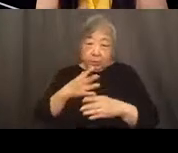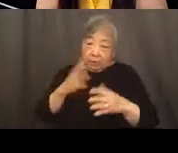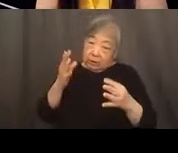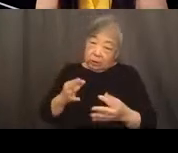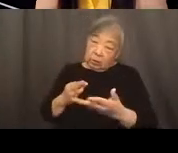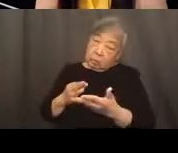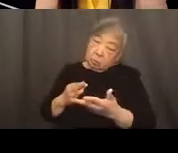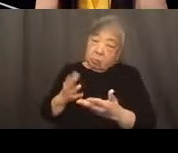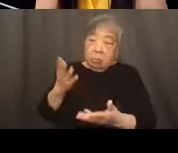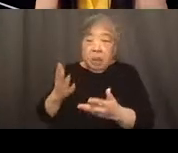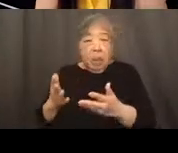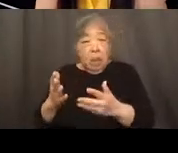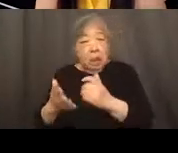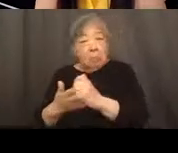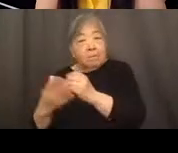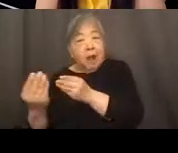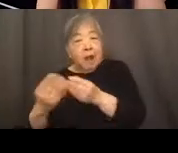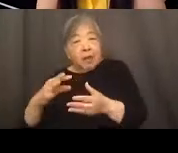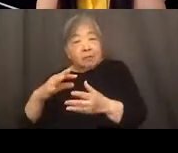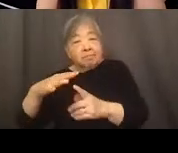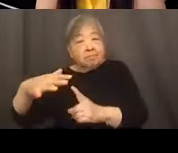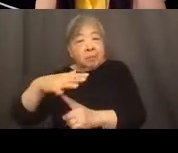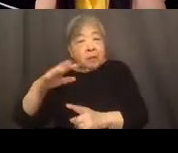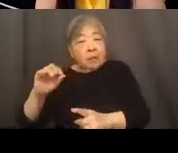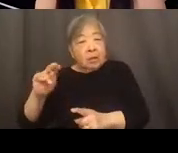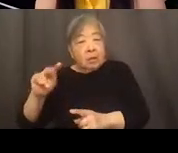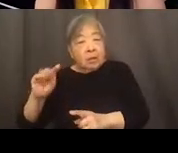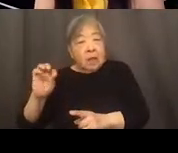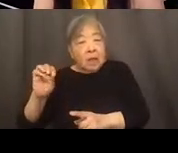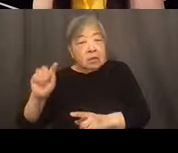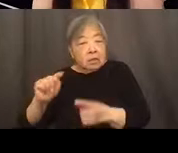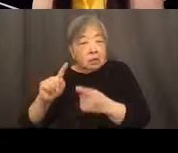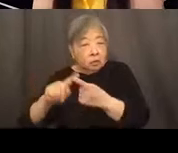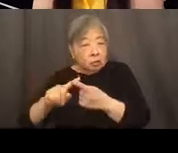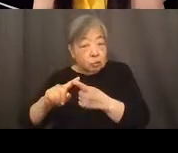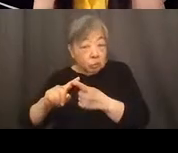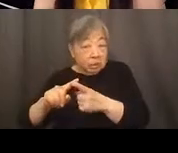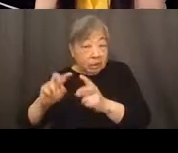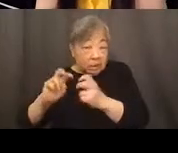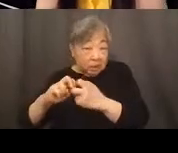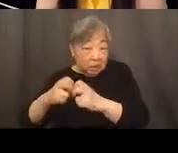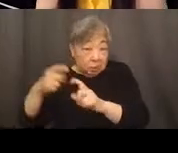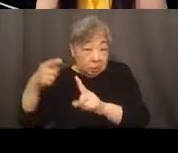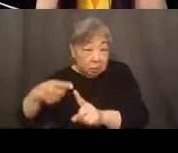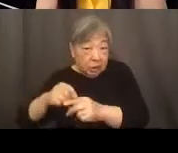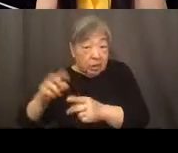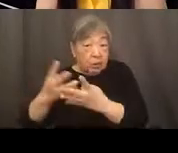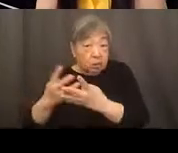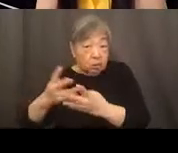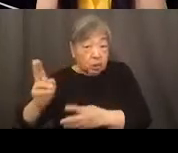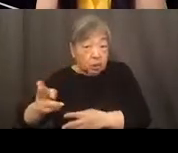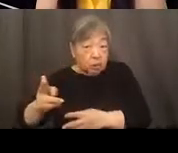some context to a particular issue in their screening history. And, you know, for us, we know this is